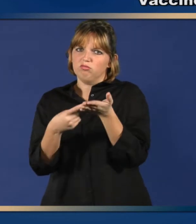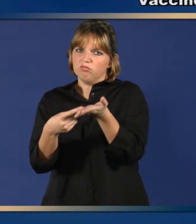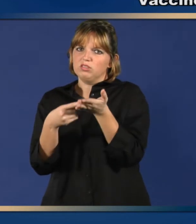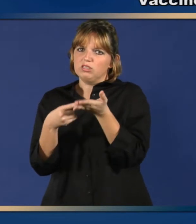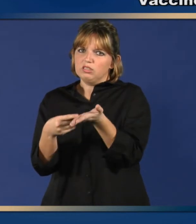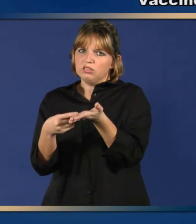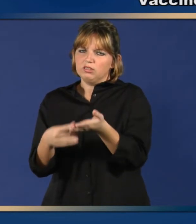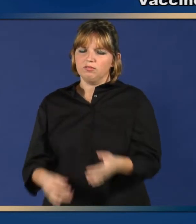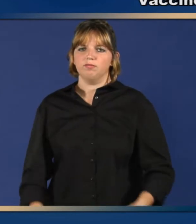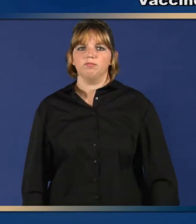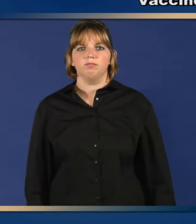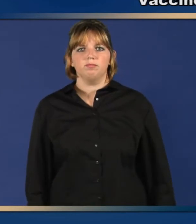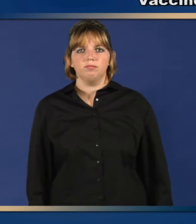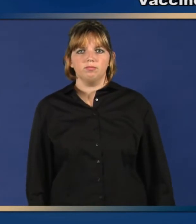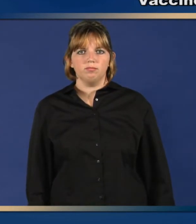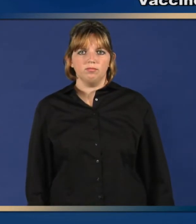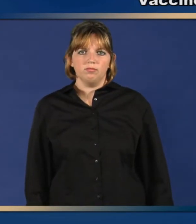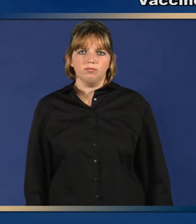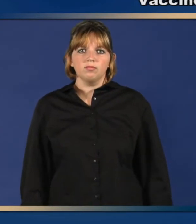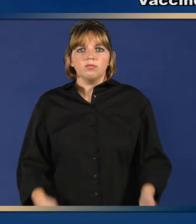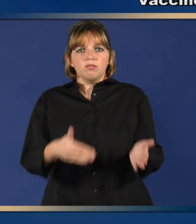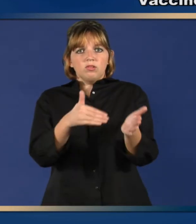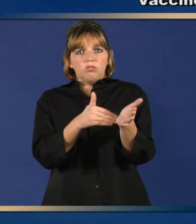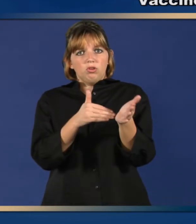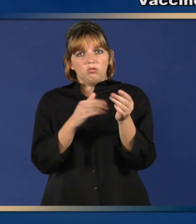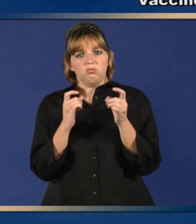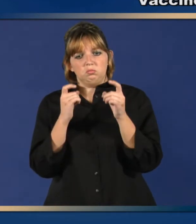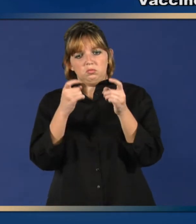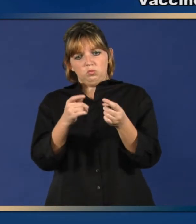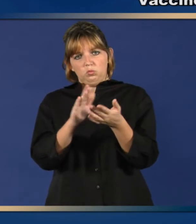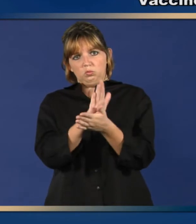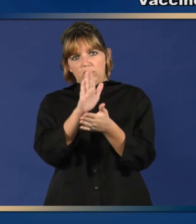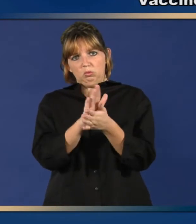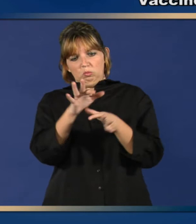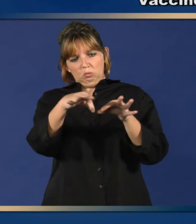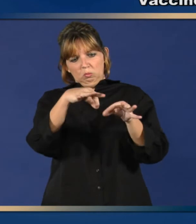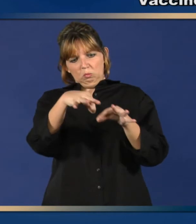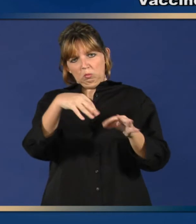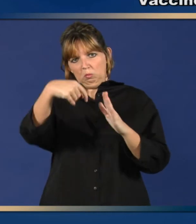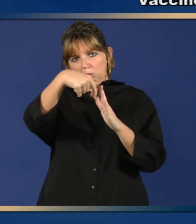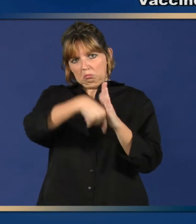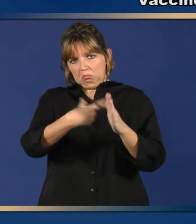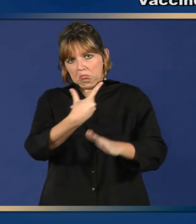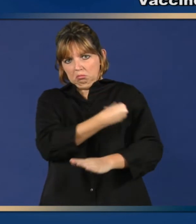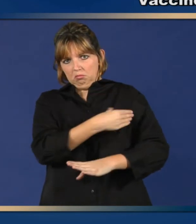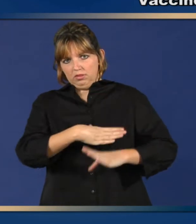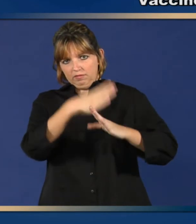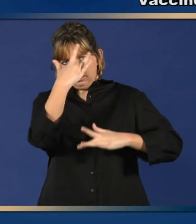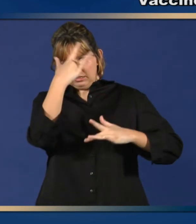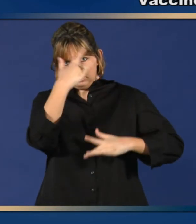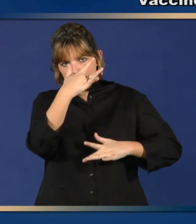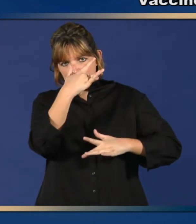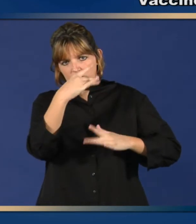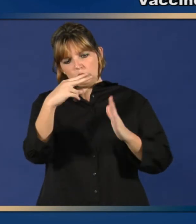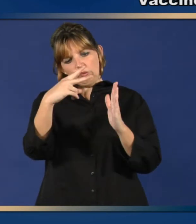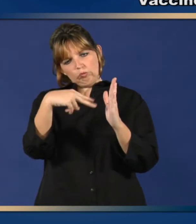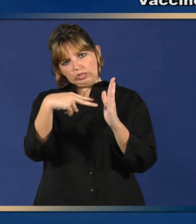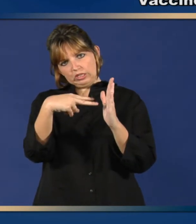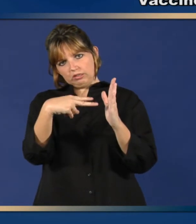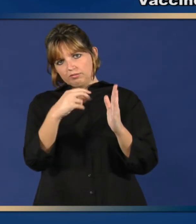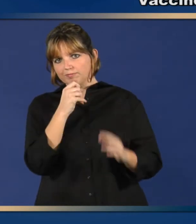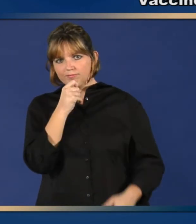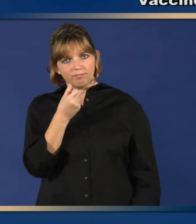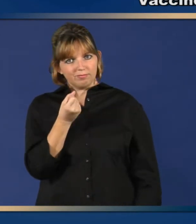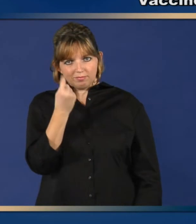information about each vaccine at the doctor's office. Ask your child's doctor if you don't understand what you've